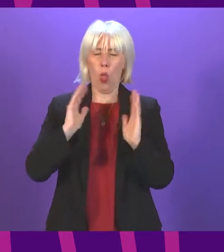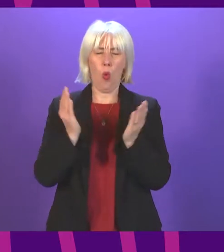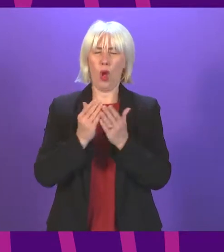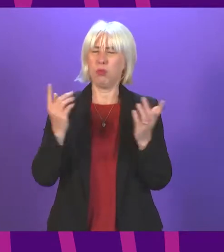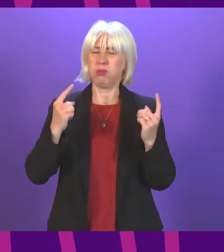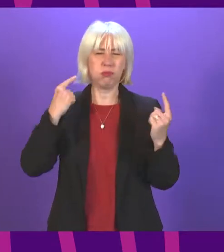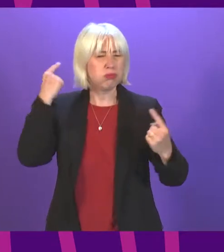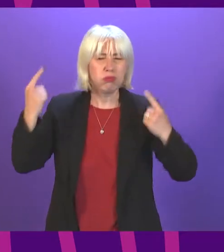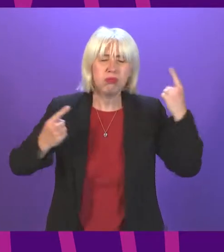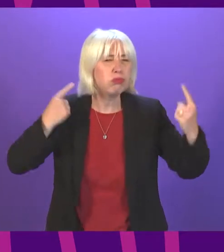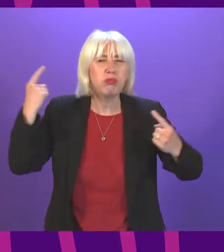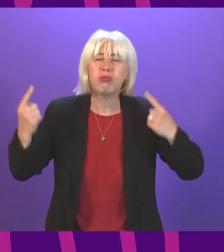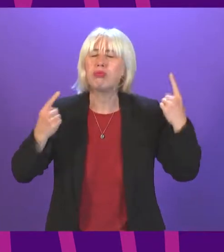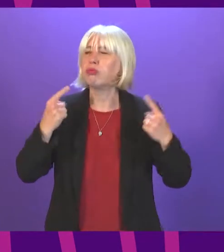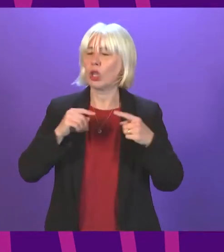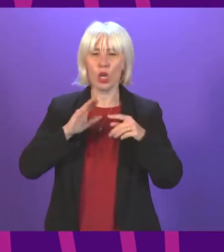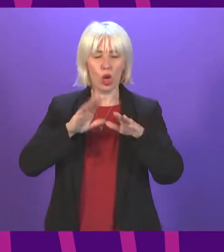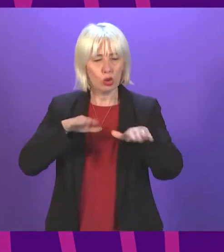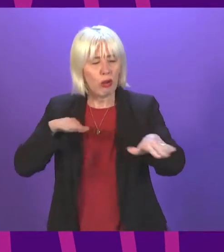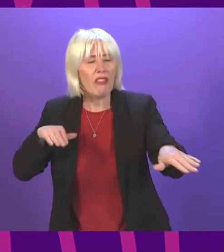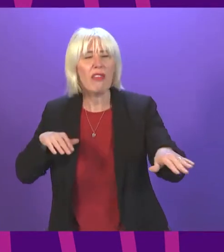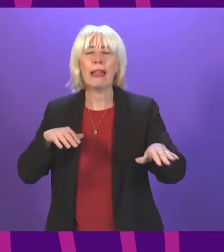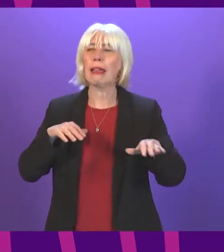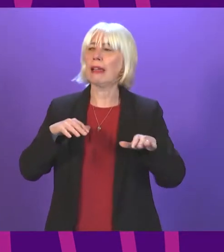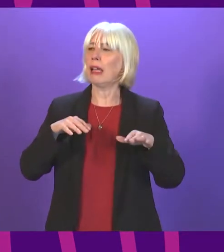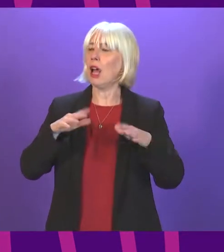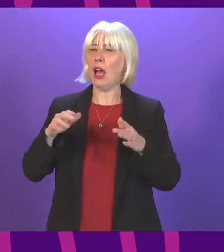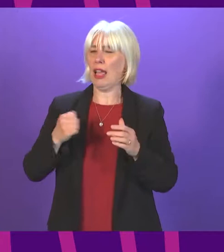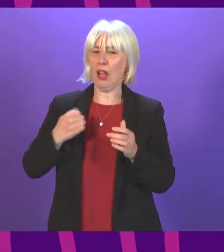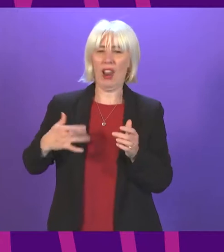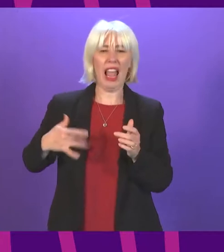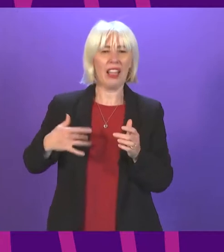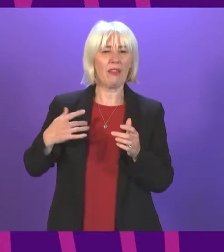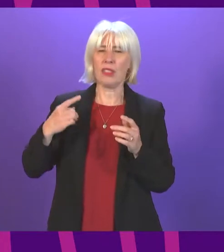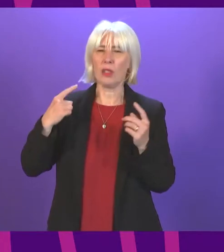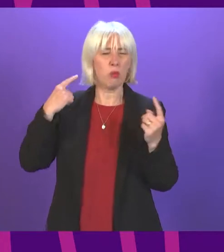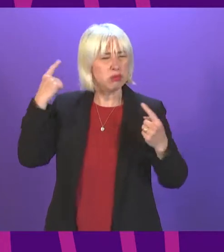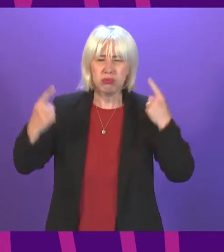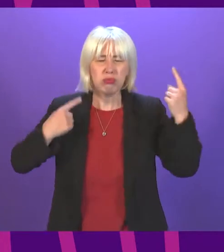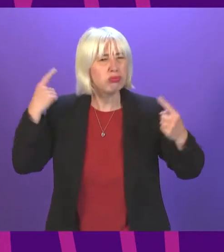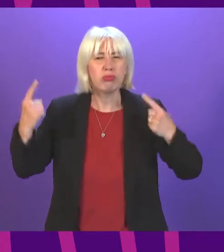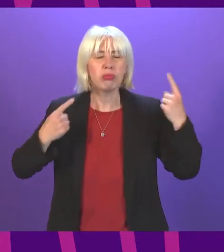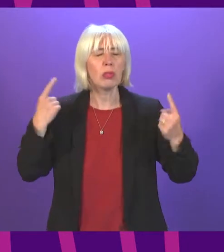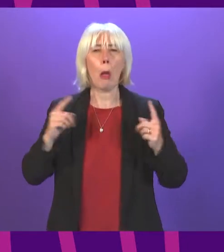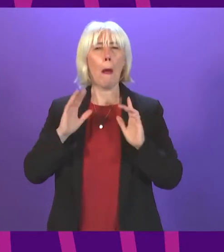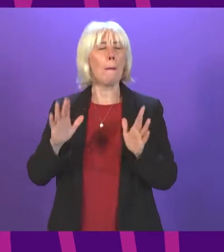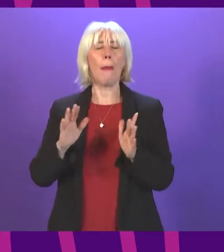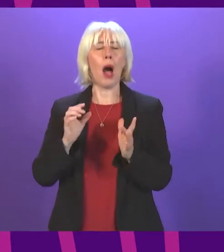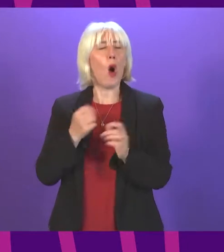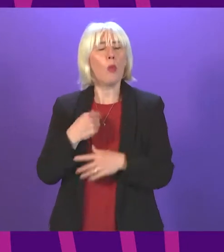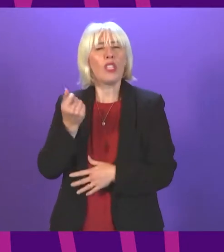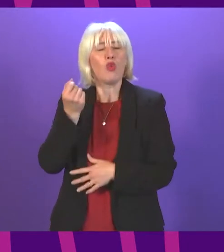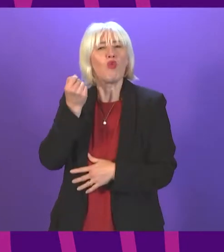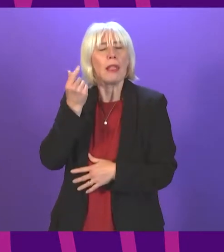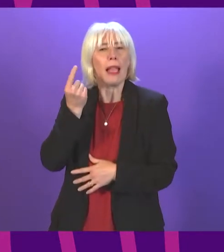FROM THE LITERAL NOISE OF TRAFFIC TO THE GENERAL NOISE OF OUR LIVES, THAT WE FAILED TO NOTICE THAT THE BIRDS